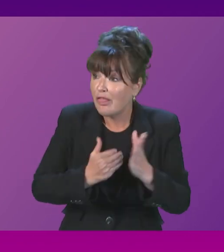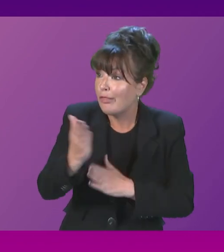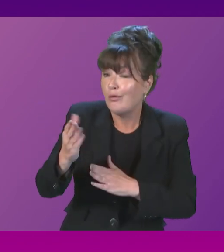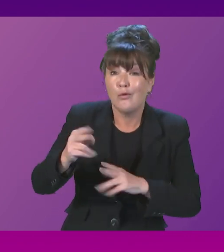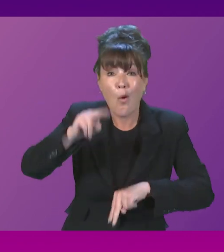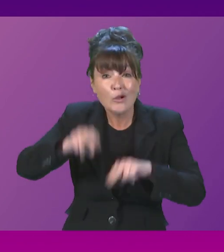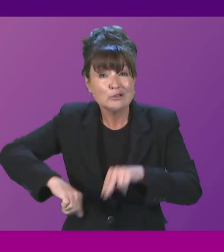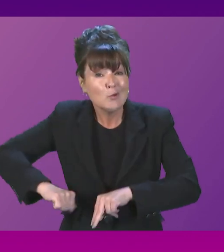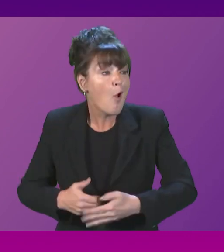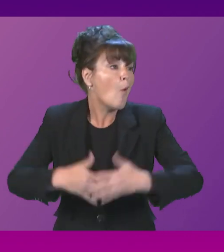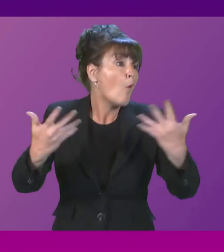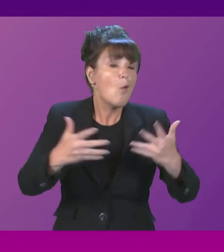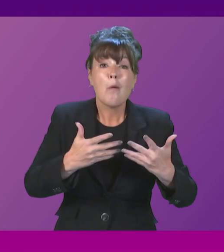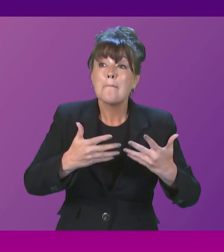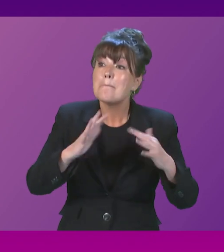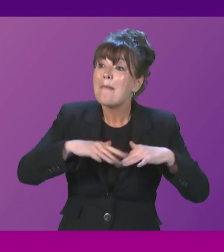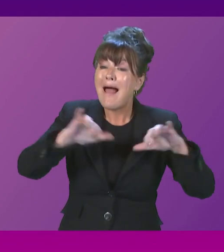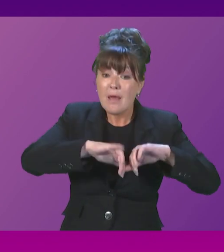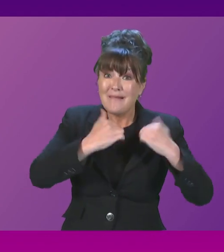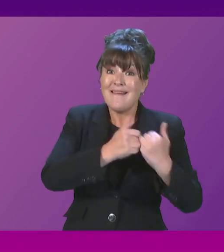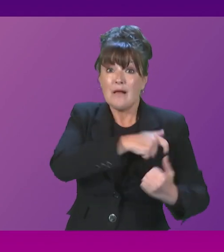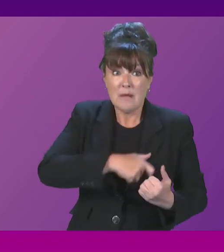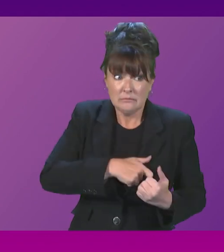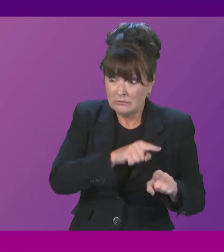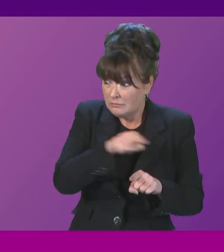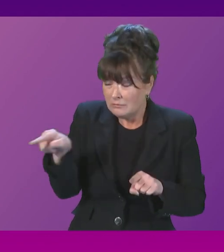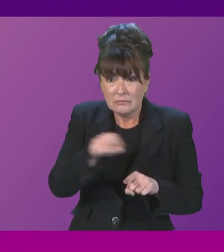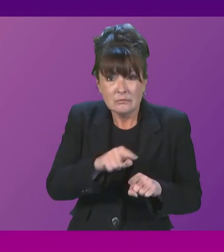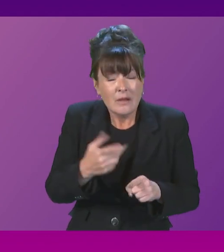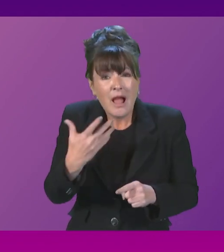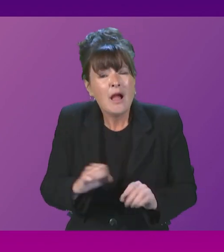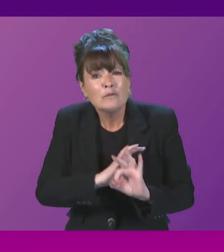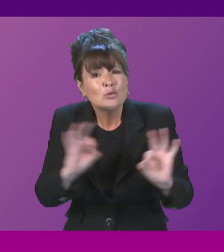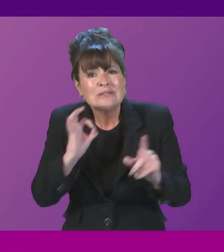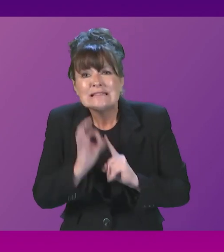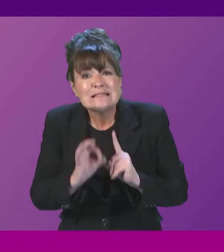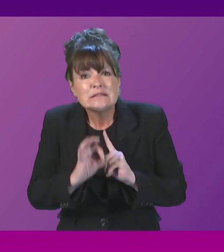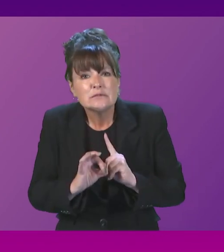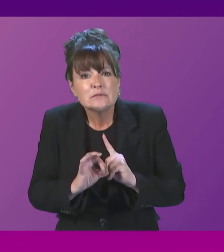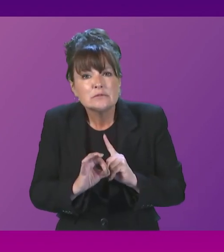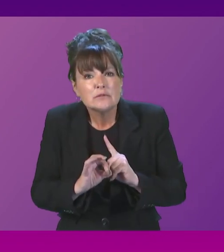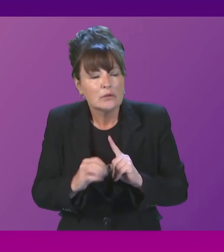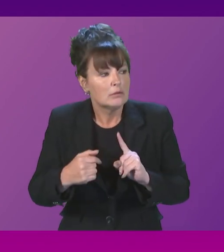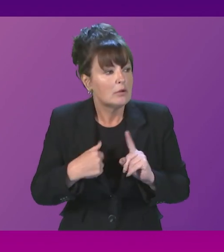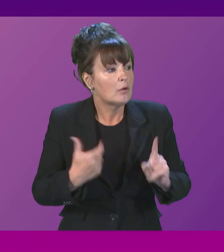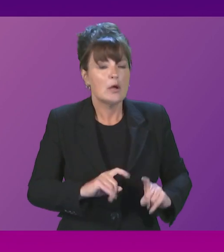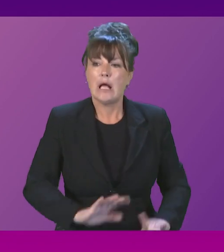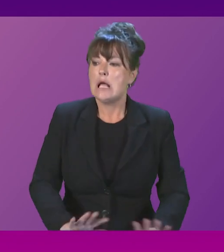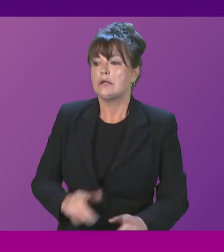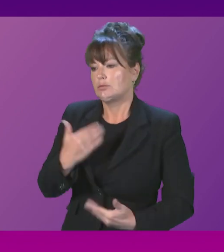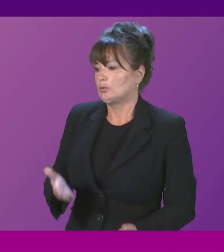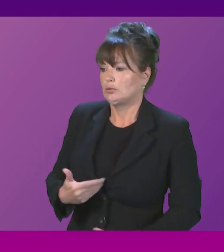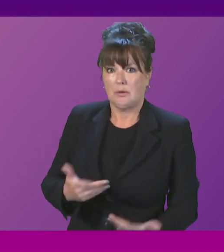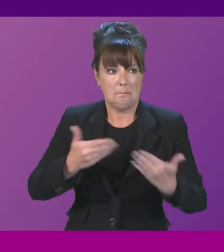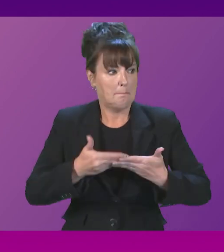parliamentary committee got any of these details. Instead, we got secrecy. The public were kept in the